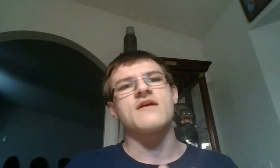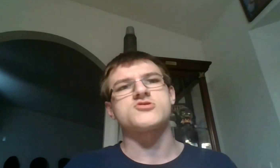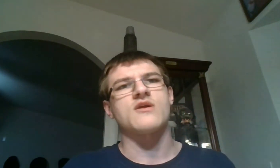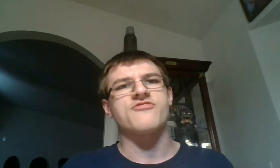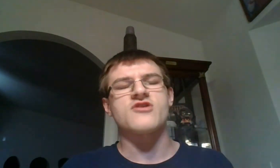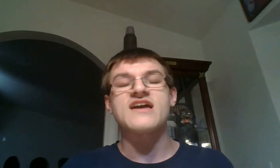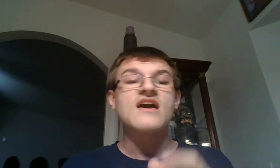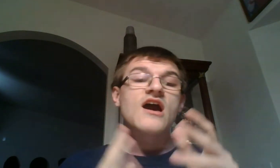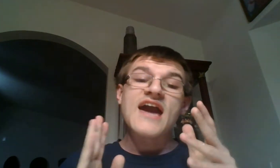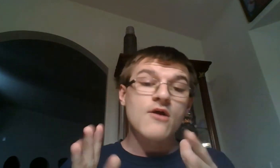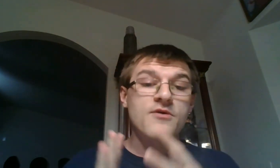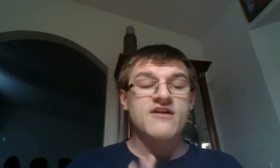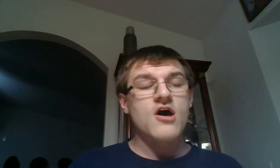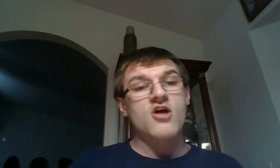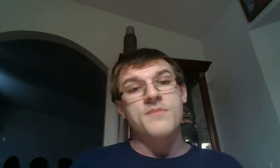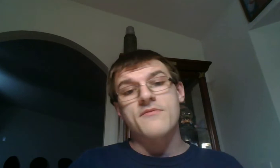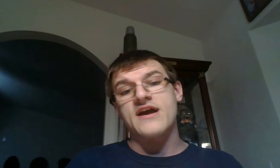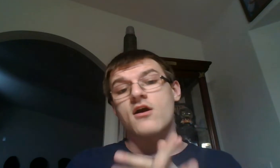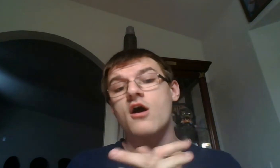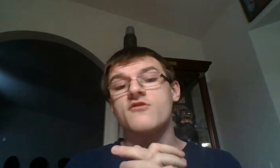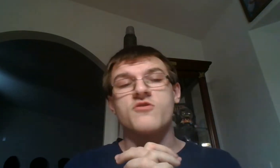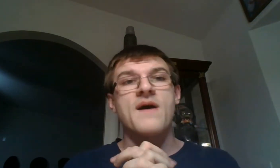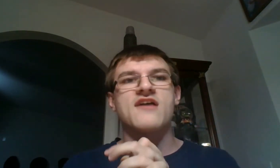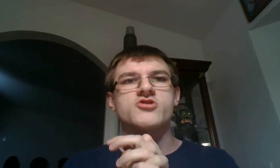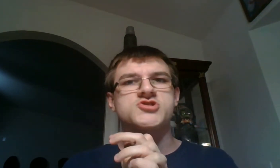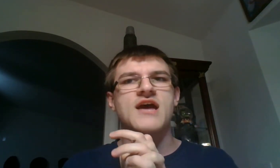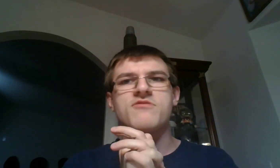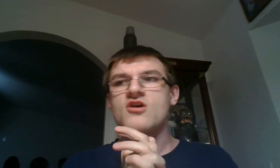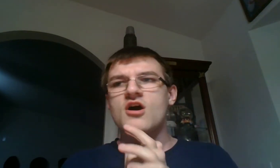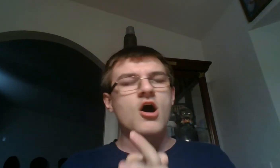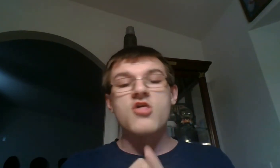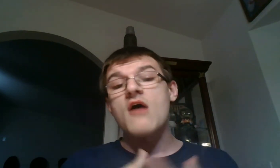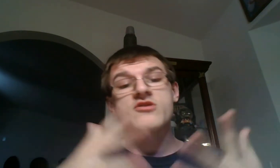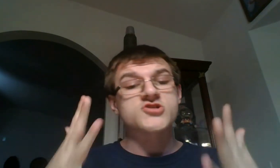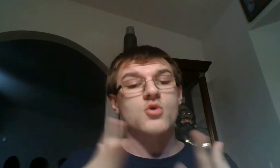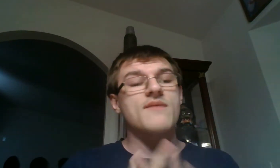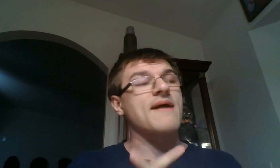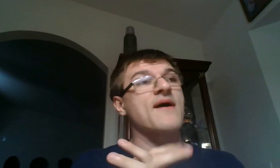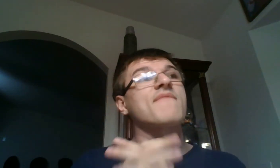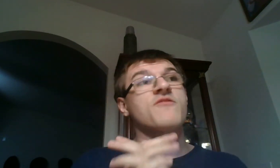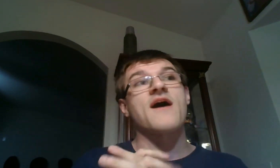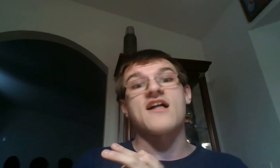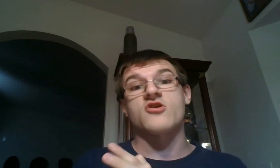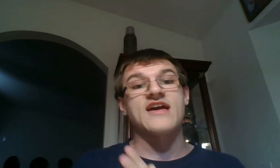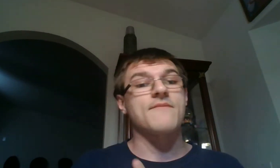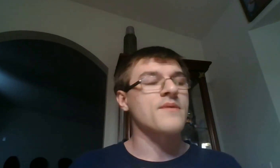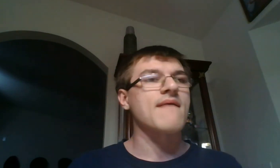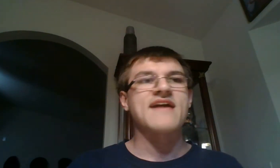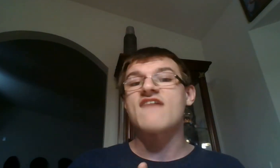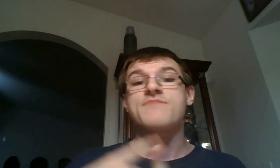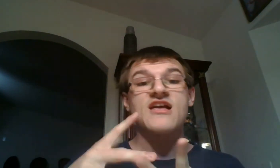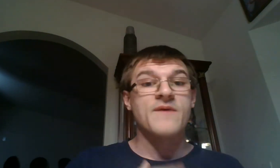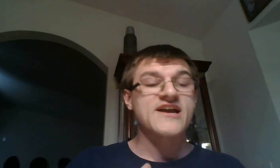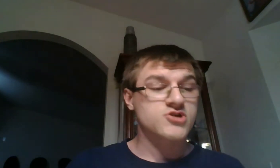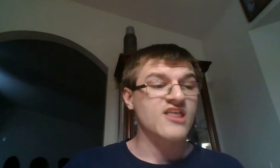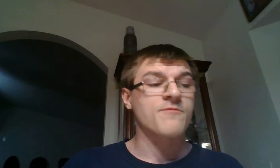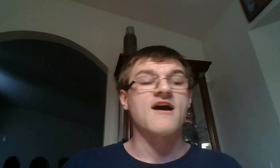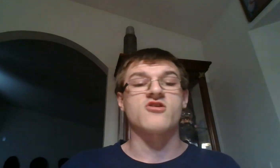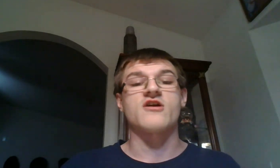number 23. And O'Brien will also be bringing all those sponsorships along with the Jordan brand probably sponsoring him. probably have Beats by Dre sponsoring on the